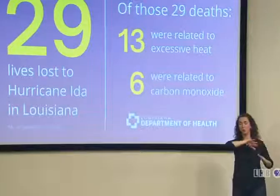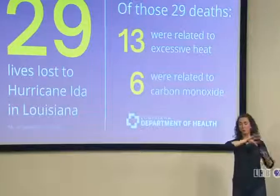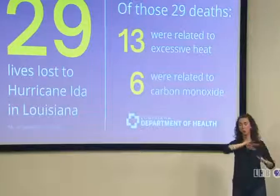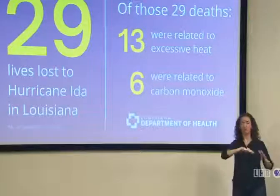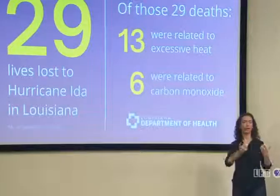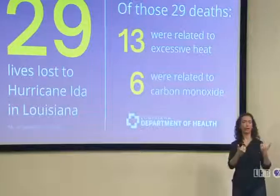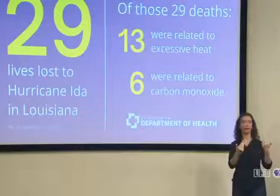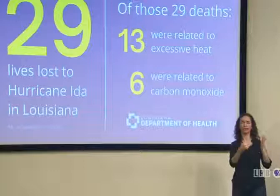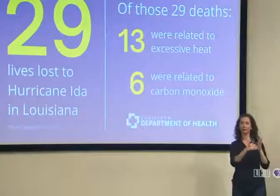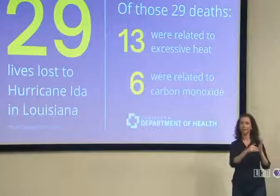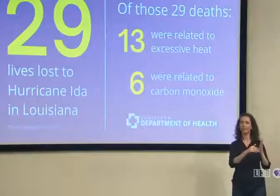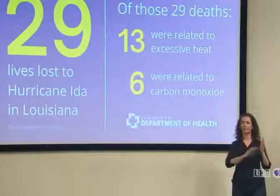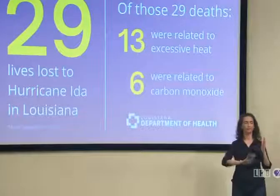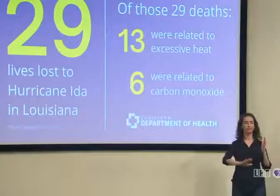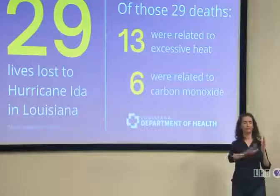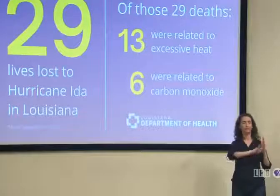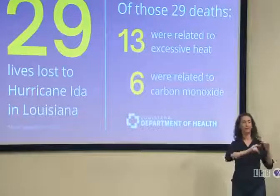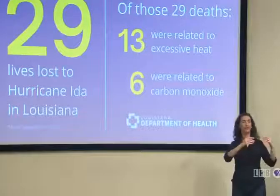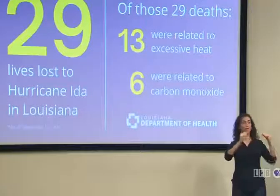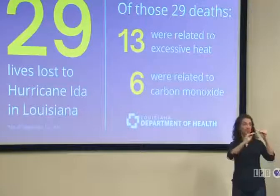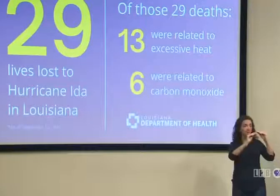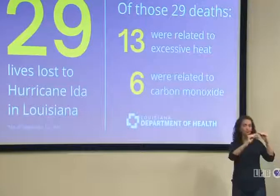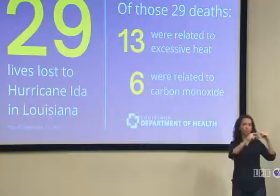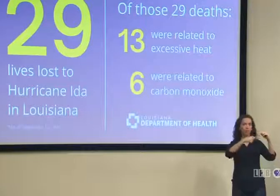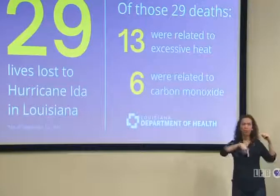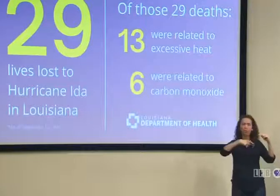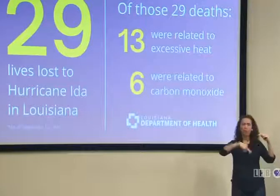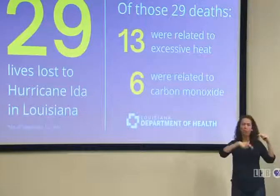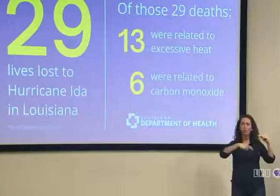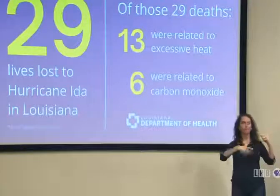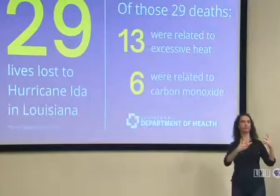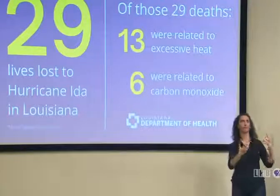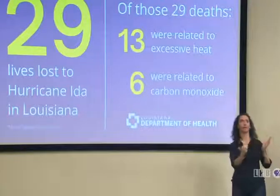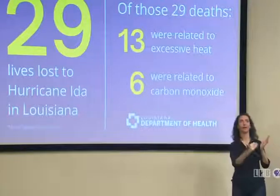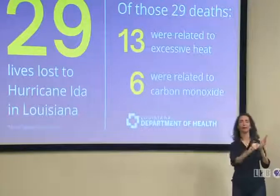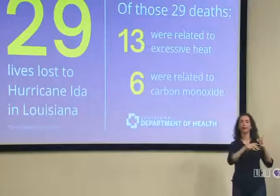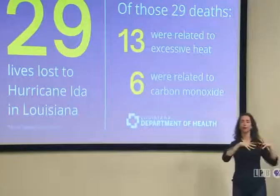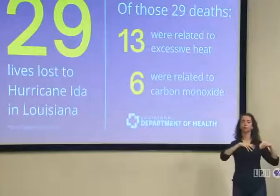of those fixes to actually go out again.